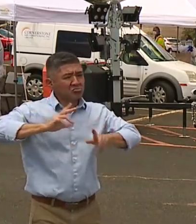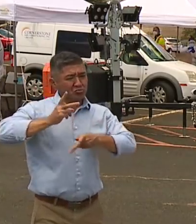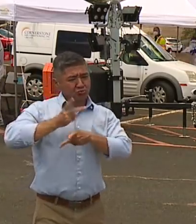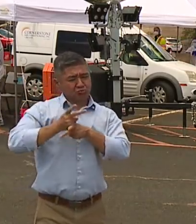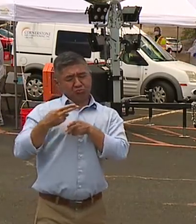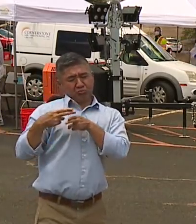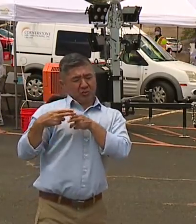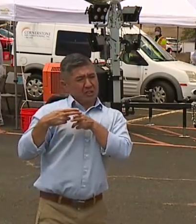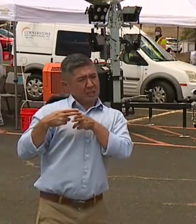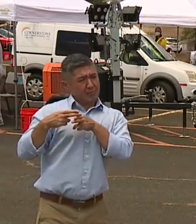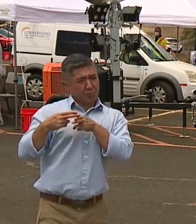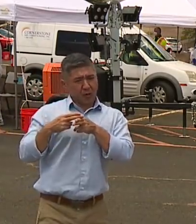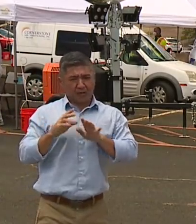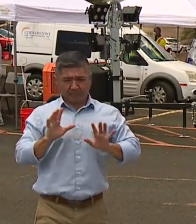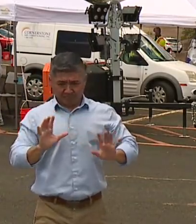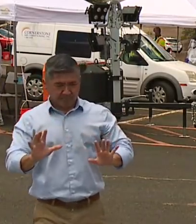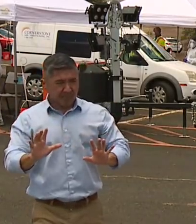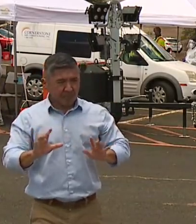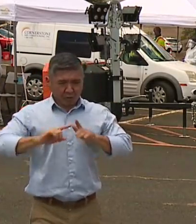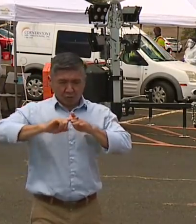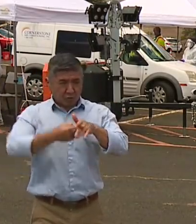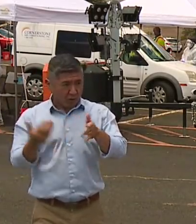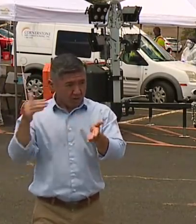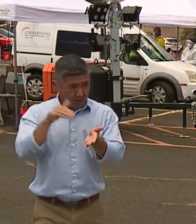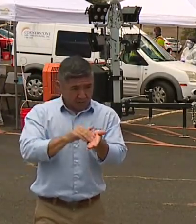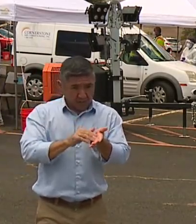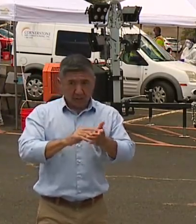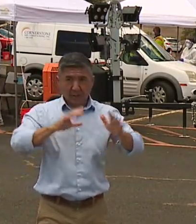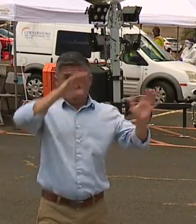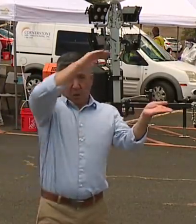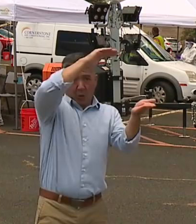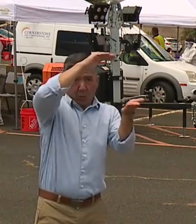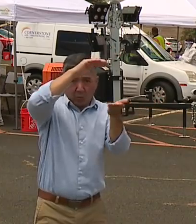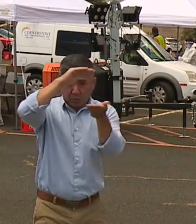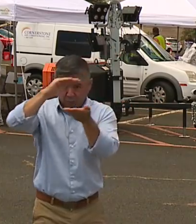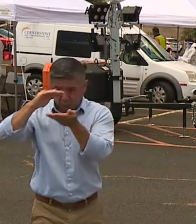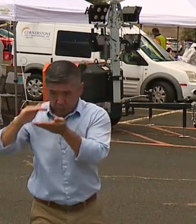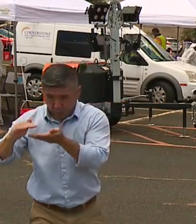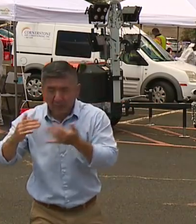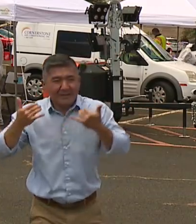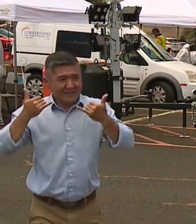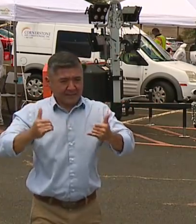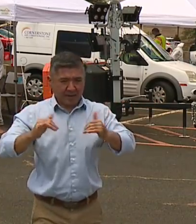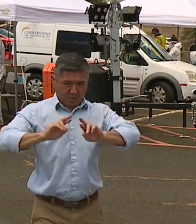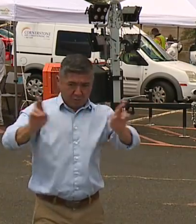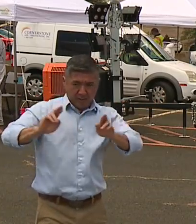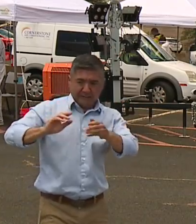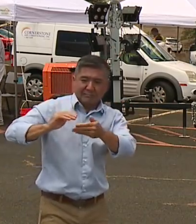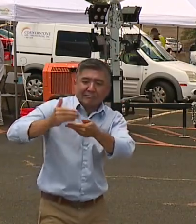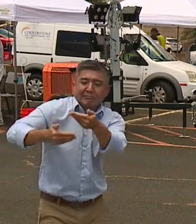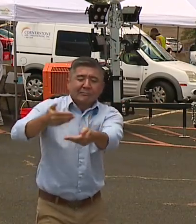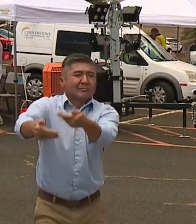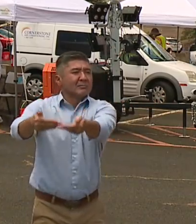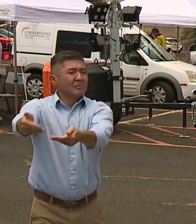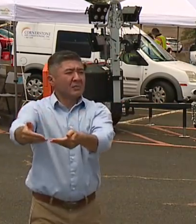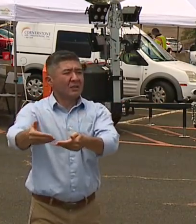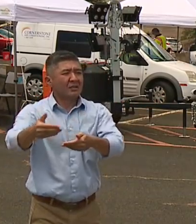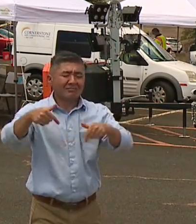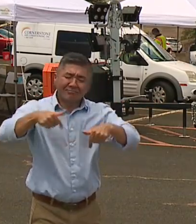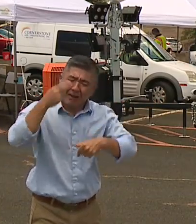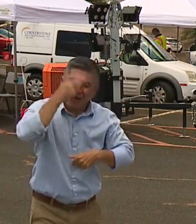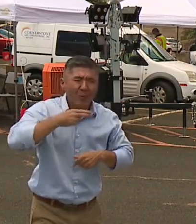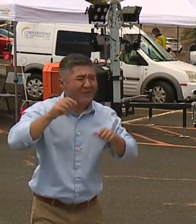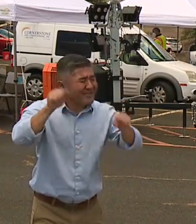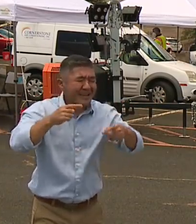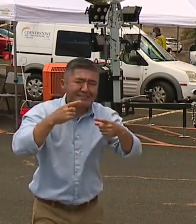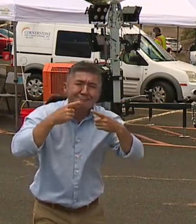time is appropriate and when those positivity rates start to come back down. And I'm confident that Hawaii can be successful again. Again, you had